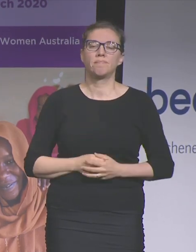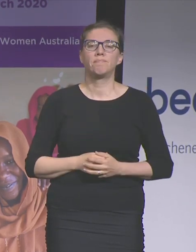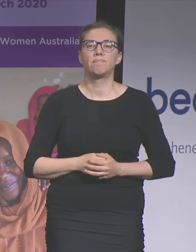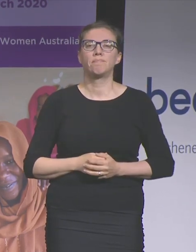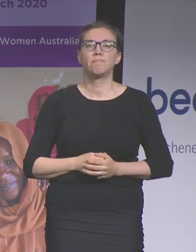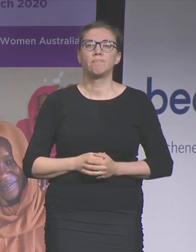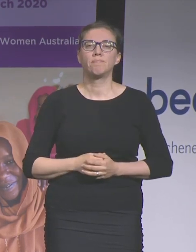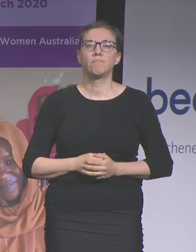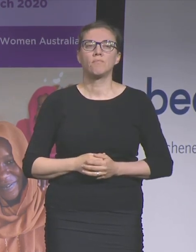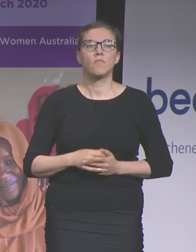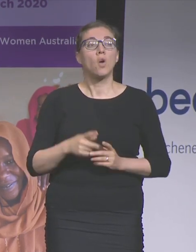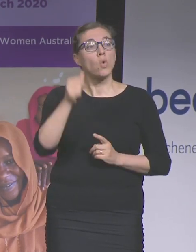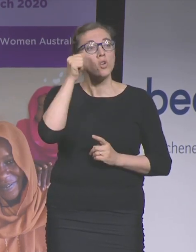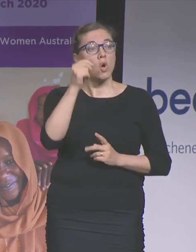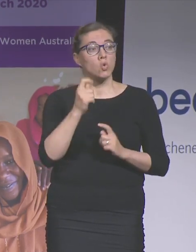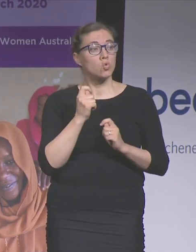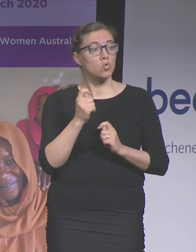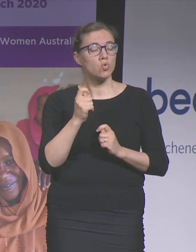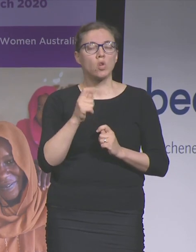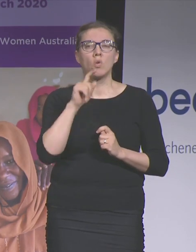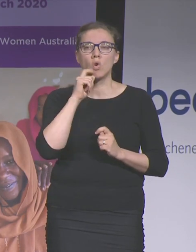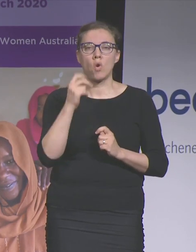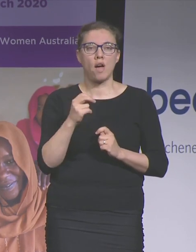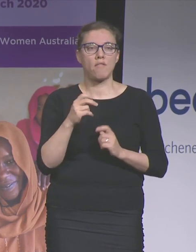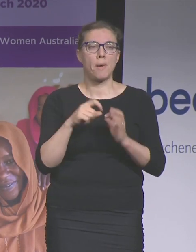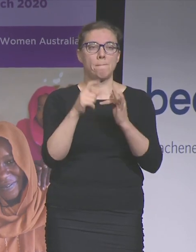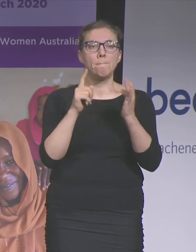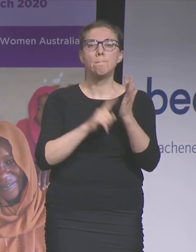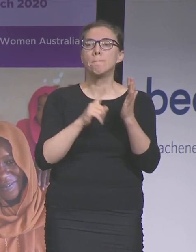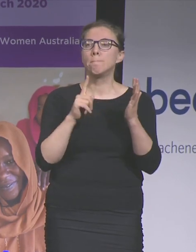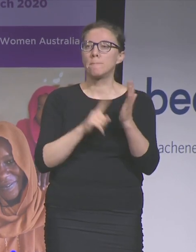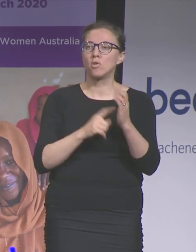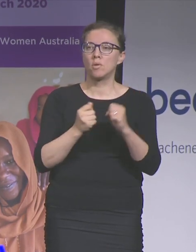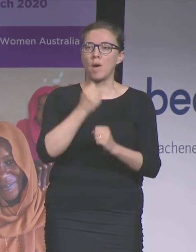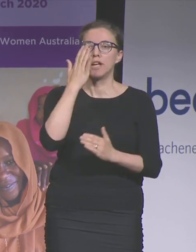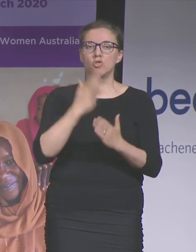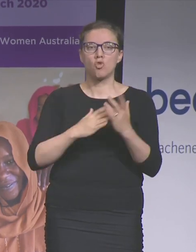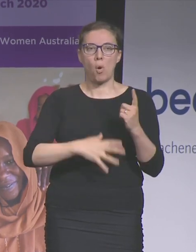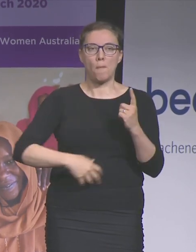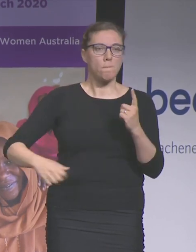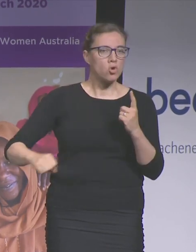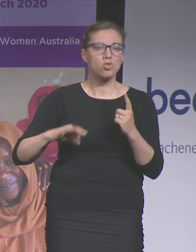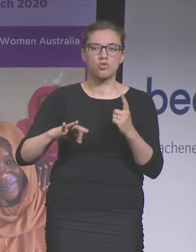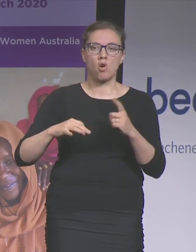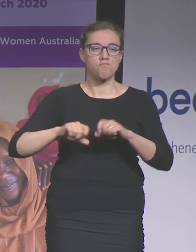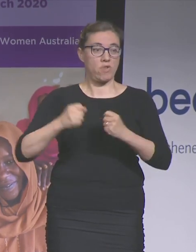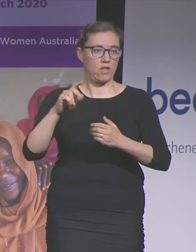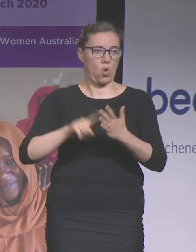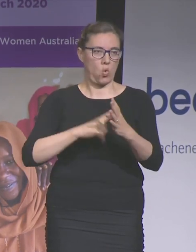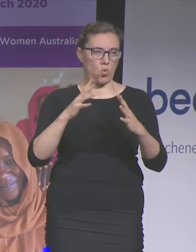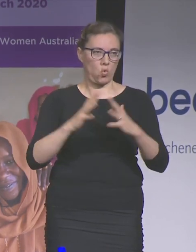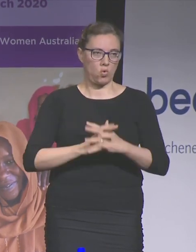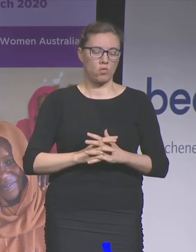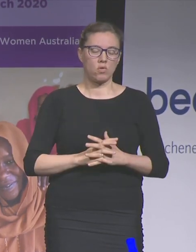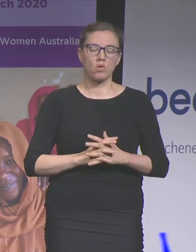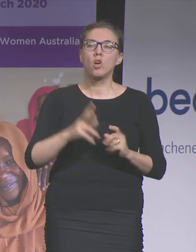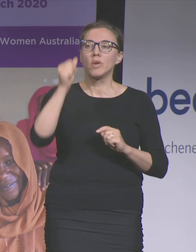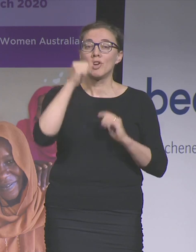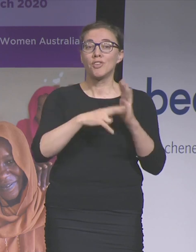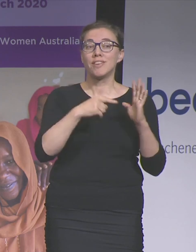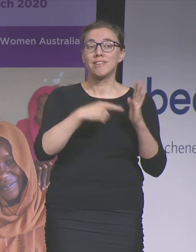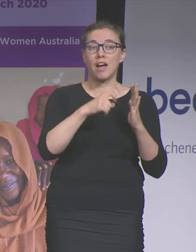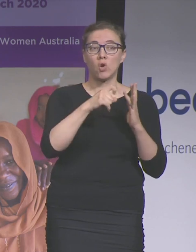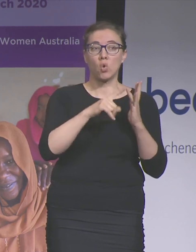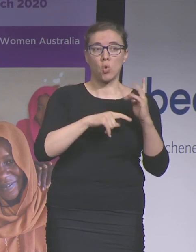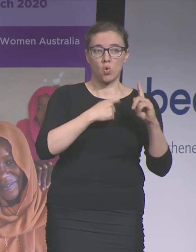soon there will be a bill to decriminalise abortion. In the meantime the member for Hertel Vale Nat Cork has reintroduced a safe zones